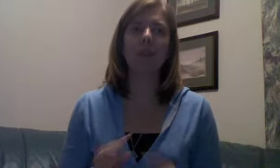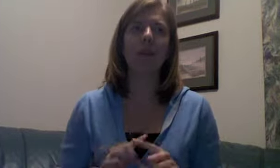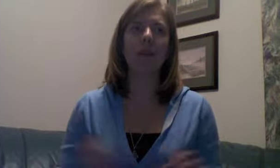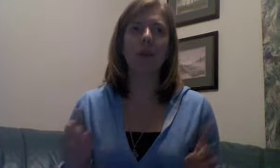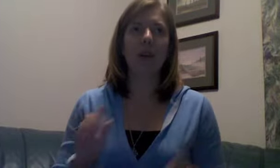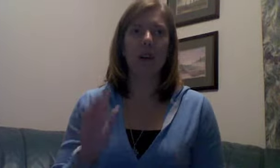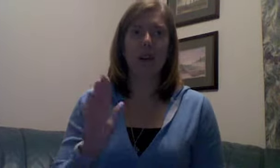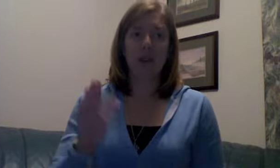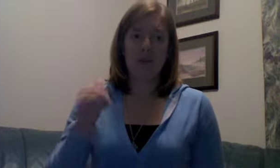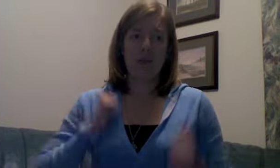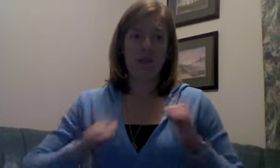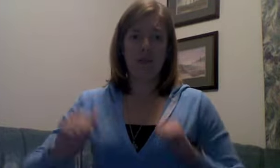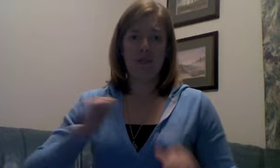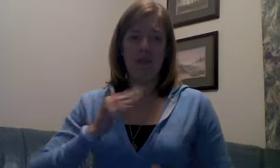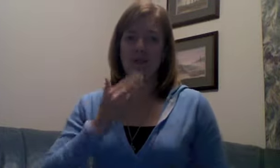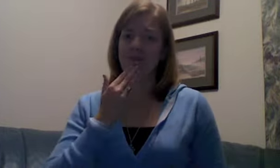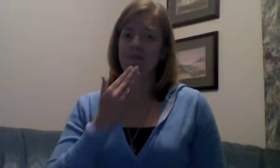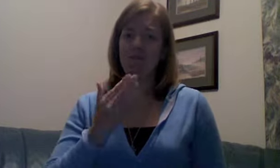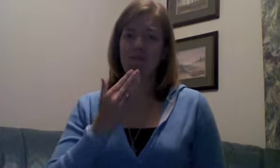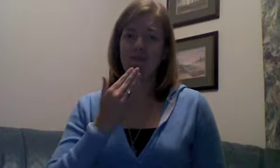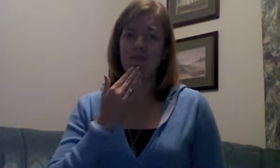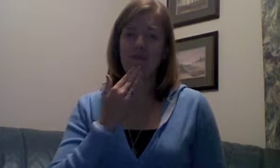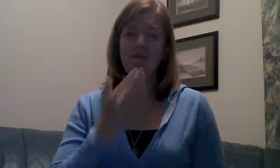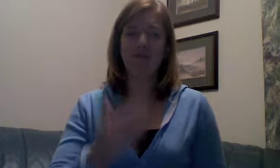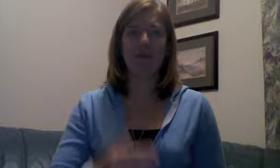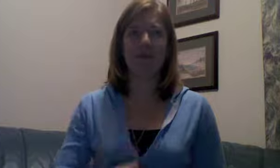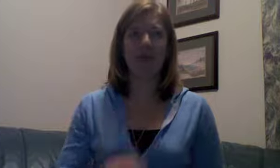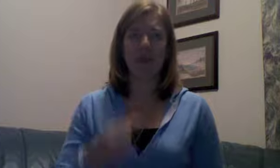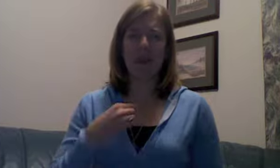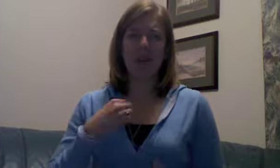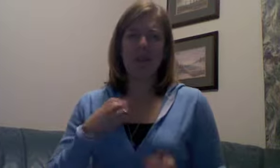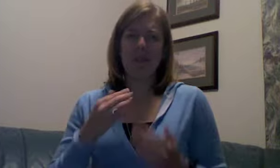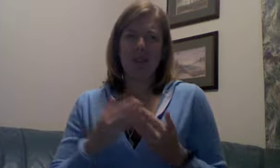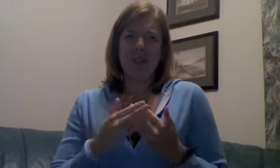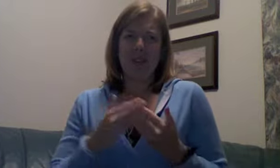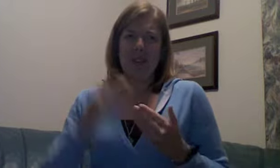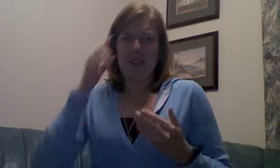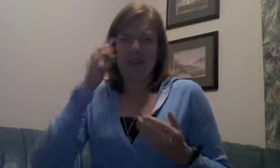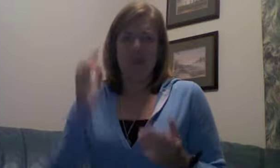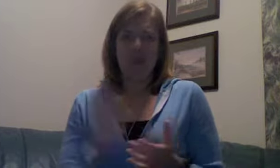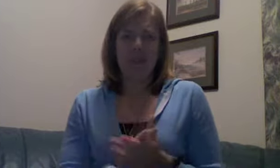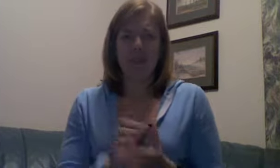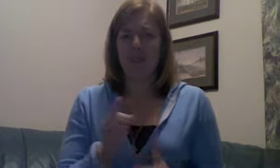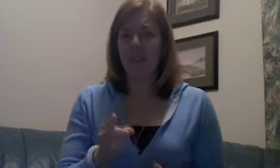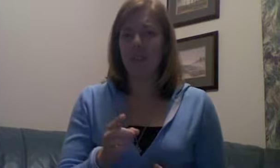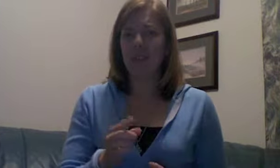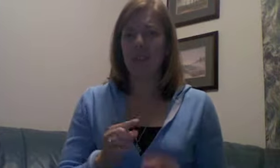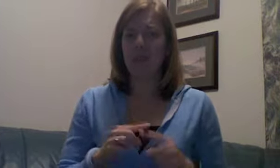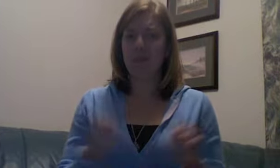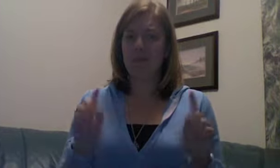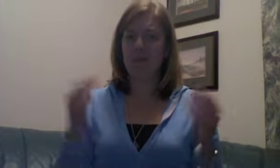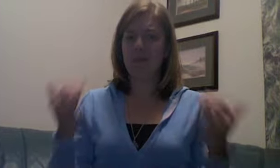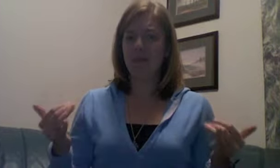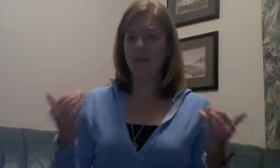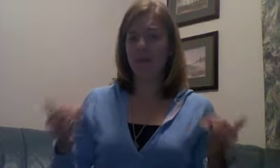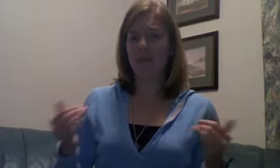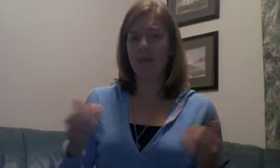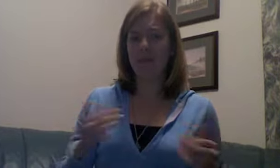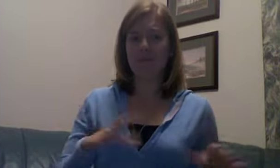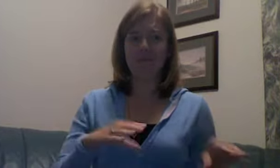But you put on quite a show, really had me going, but now it's time